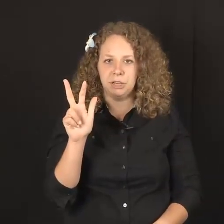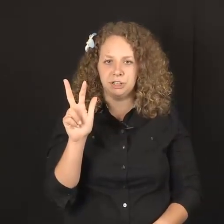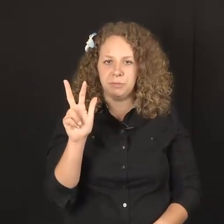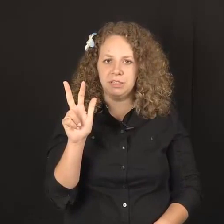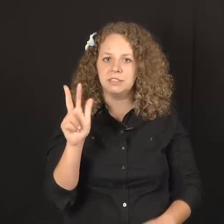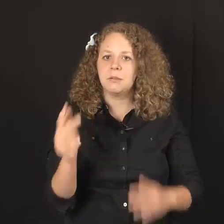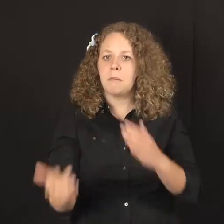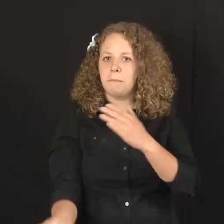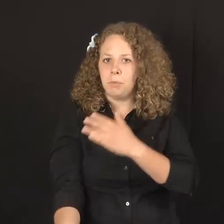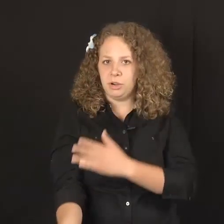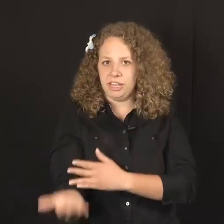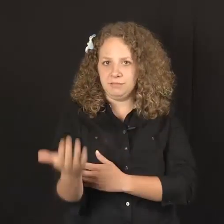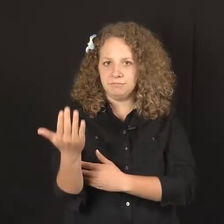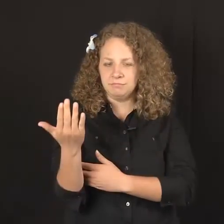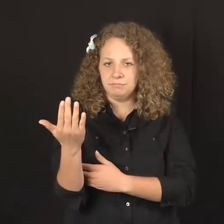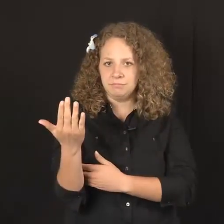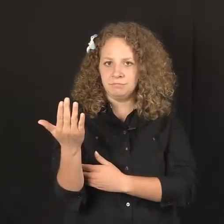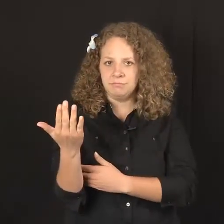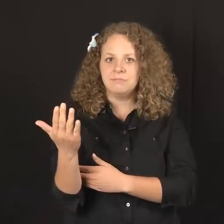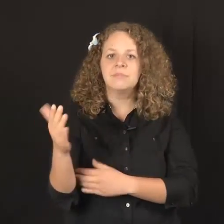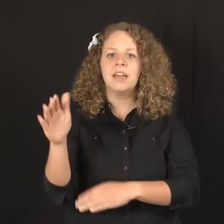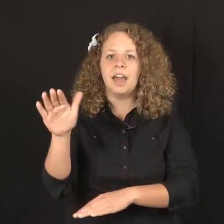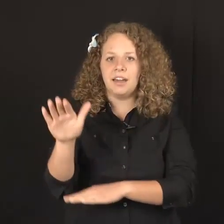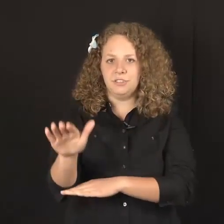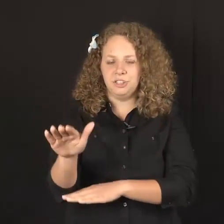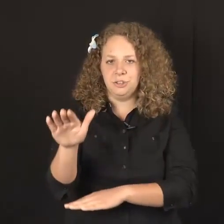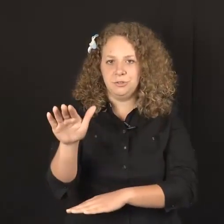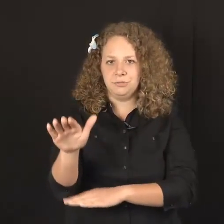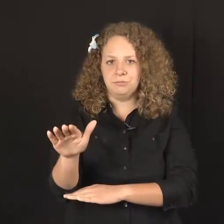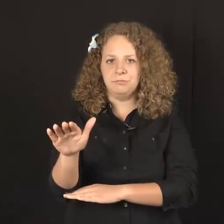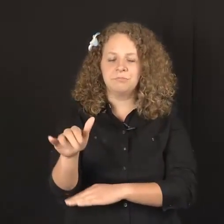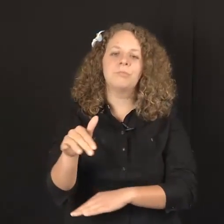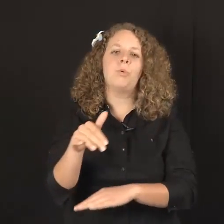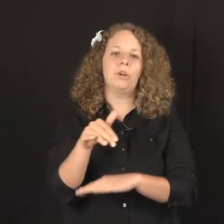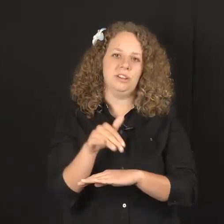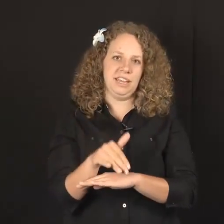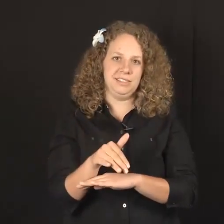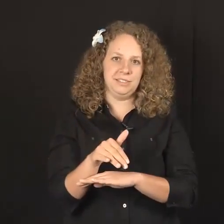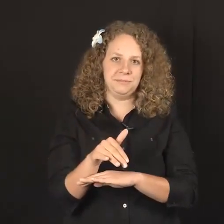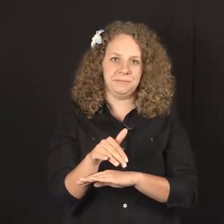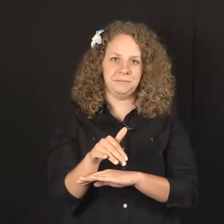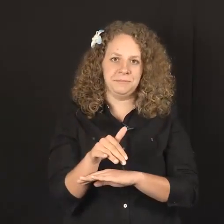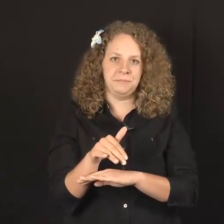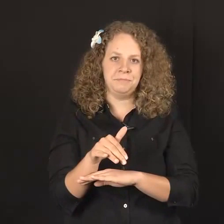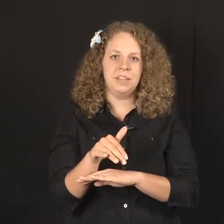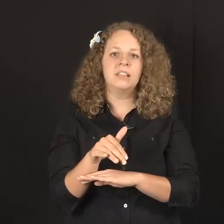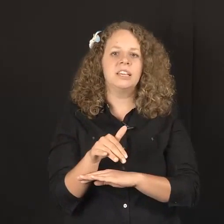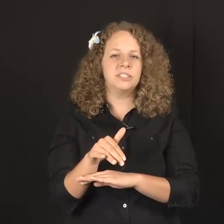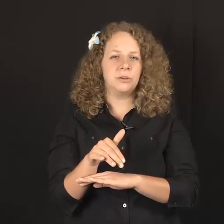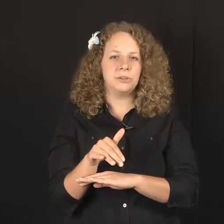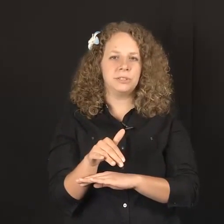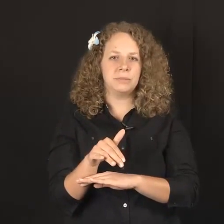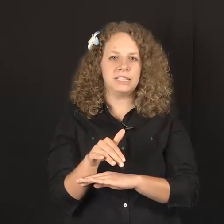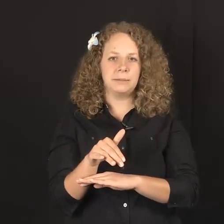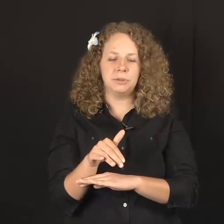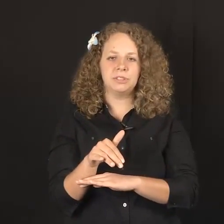measurement morning, afternoon, or night. Let's go through some examples.